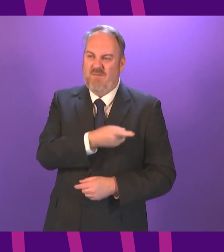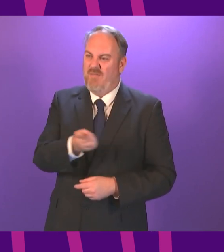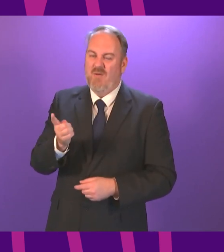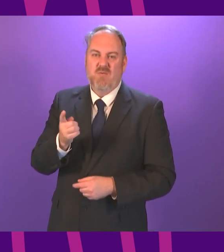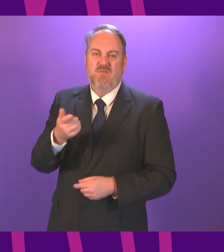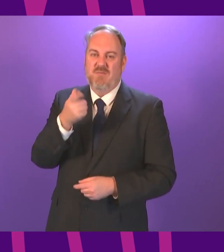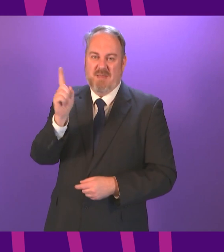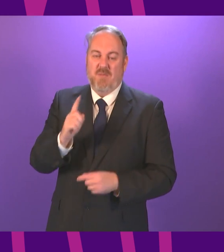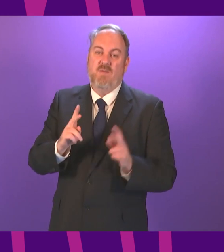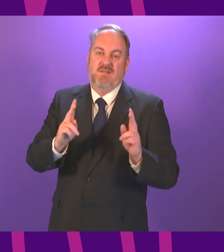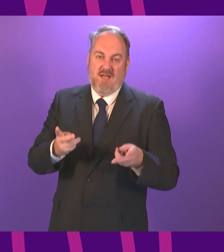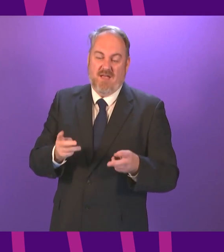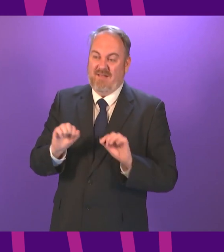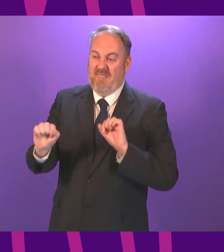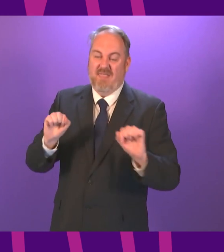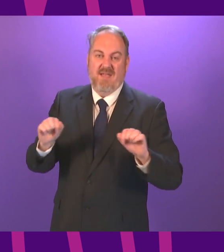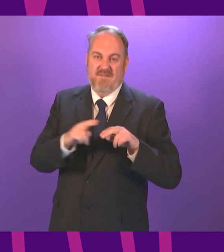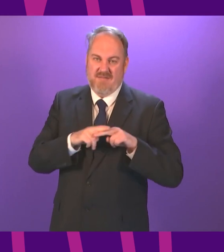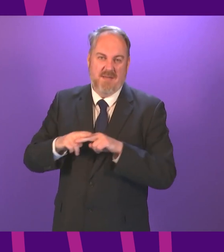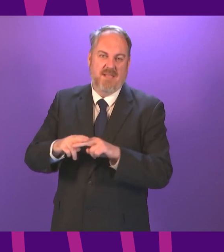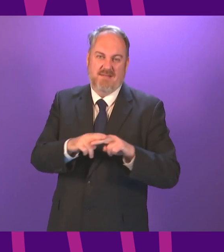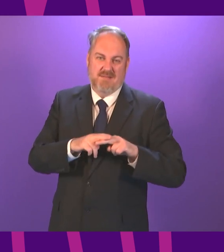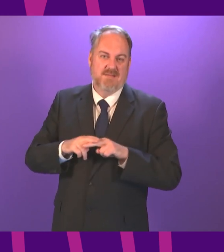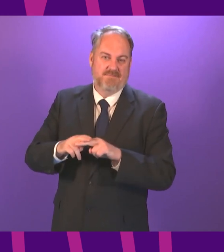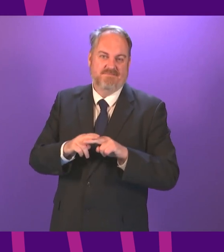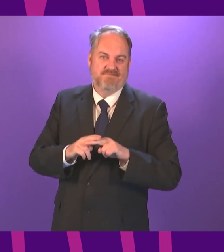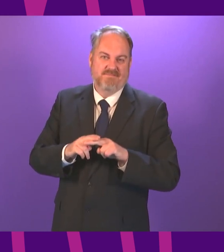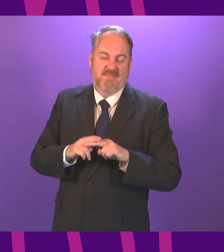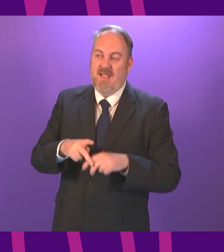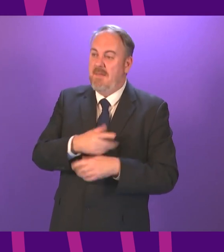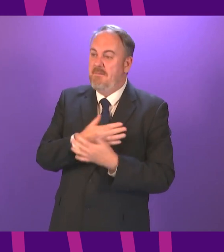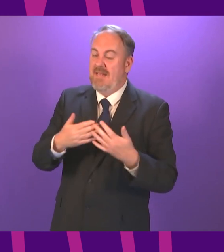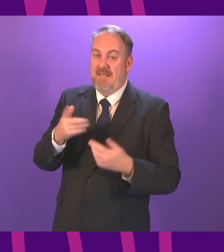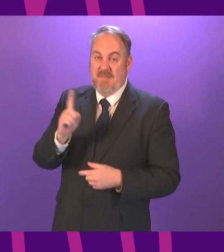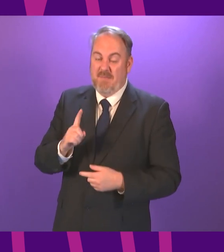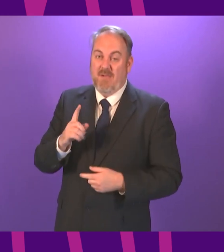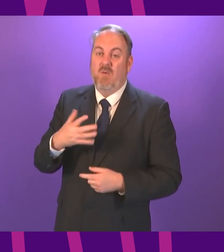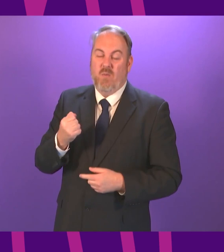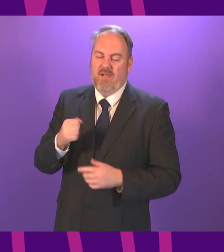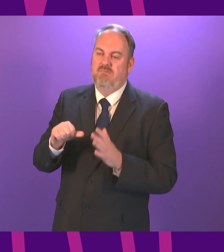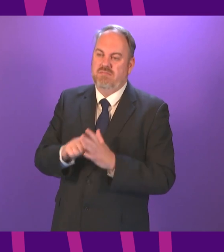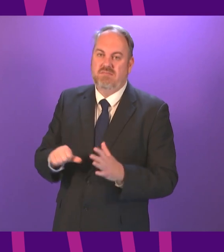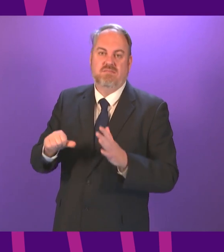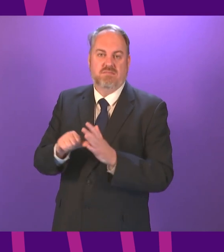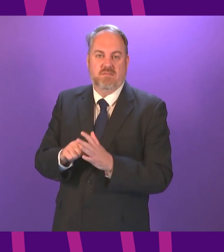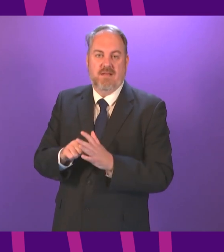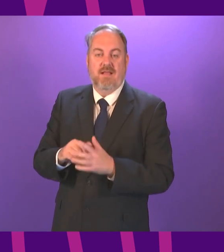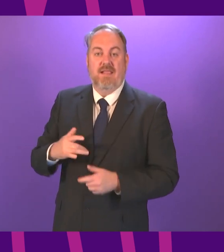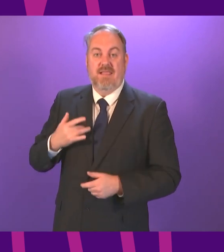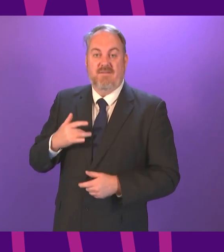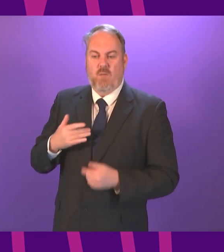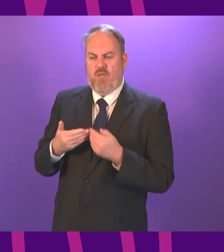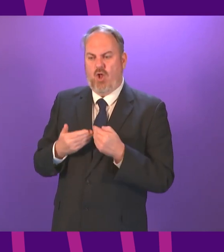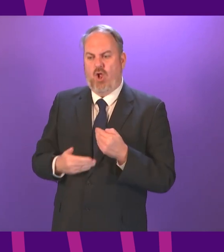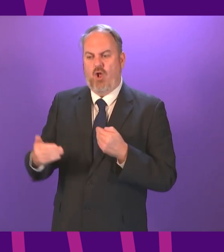to those who have suffered from COVID, and particularly those who are going to continue to suffer from long COVID. Long COVID will be with us for a